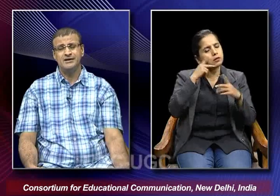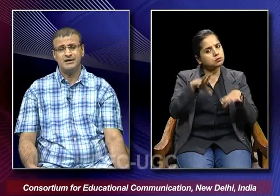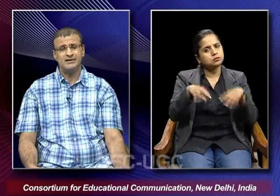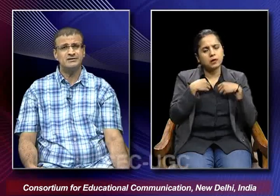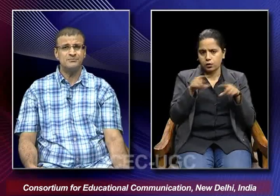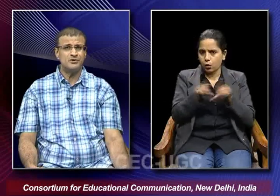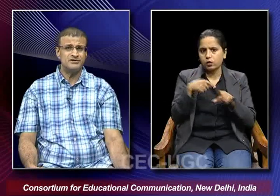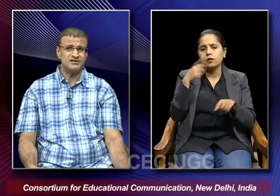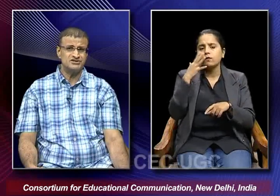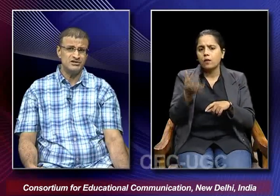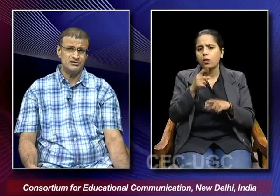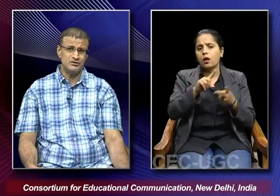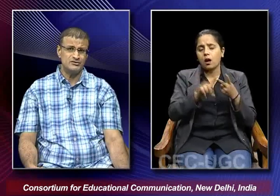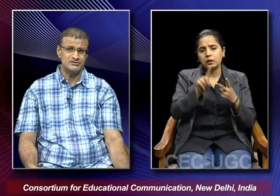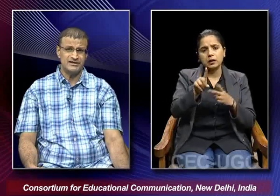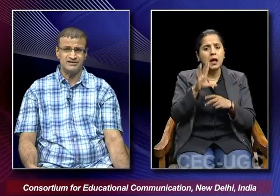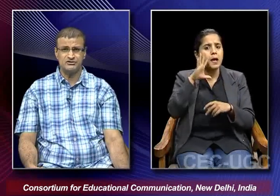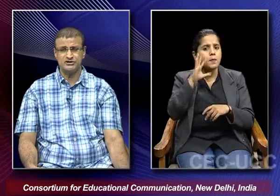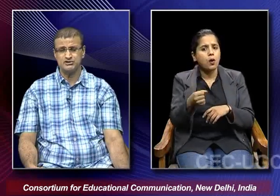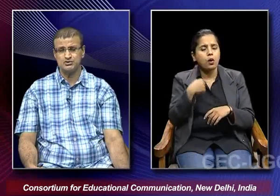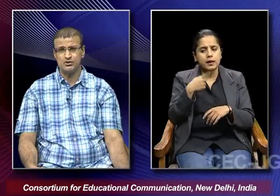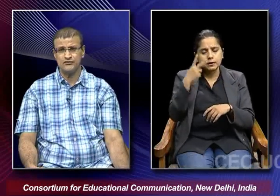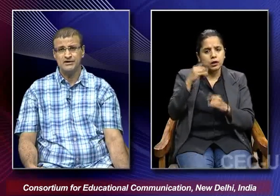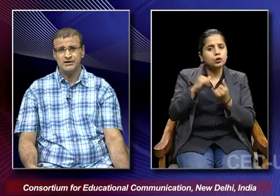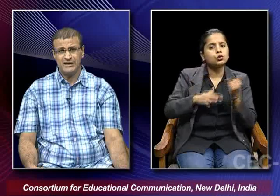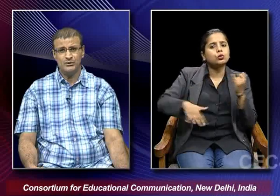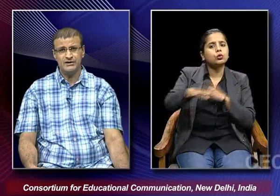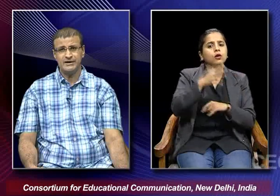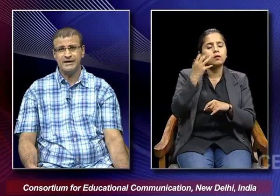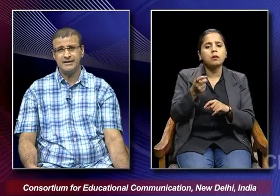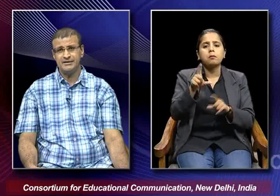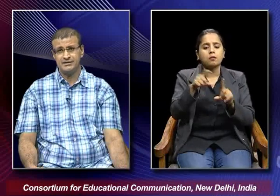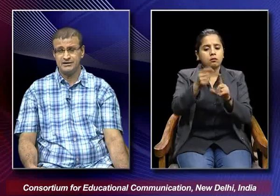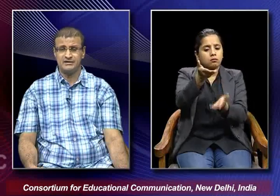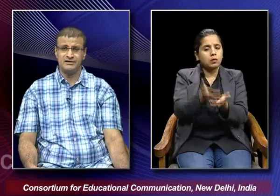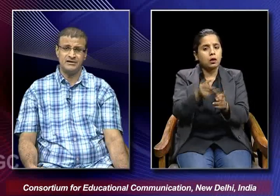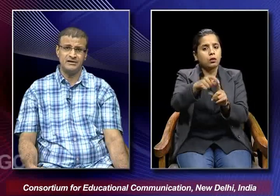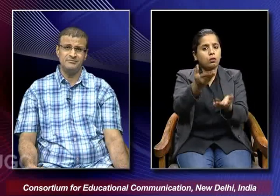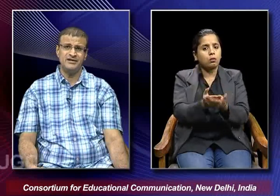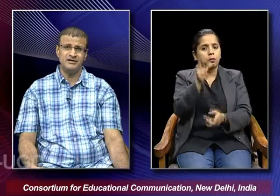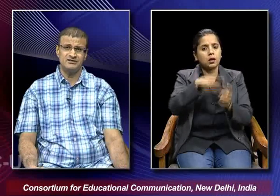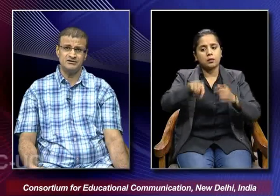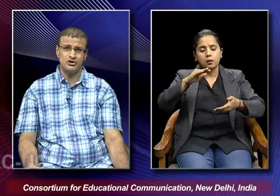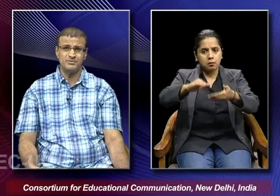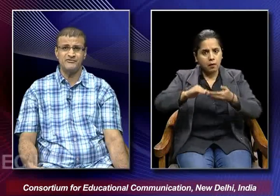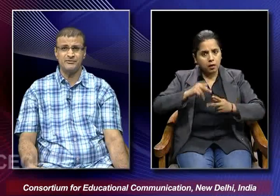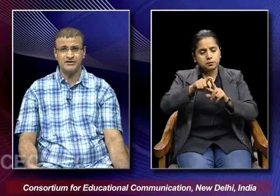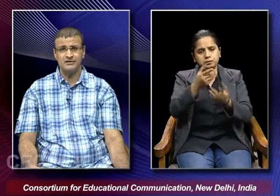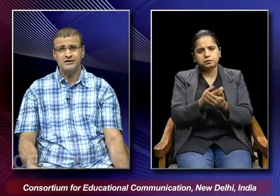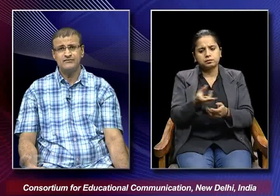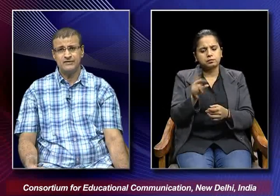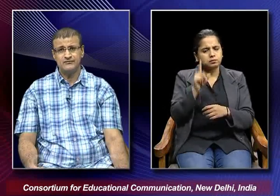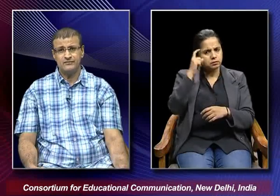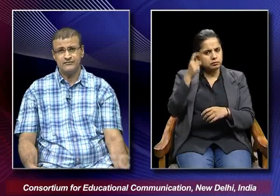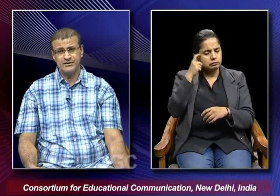another important concern of the society was the issue of dowry and it and he made another thought provoking